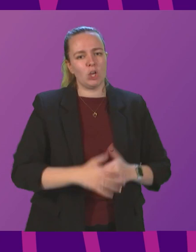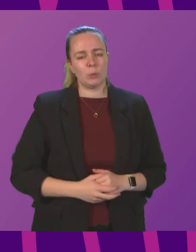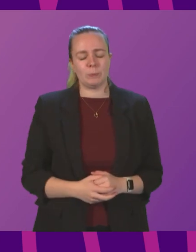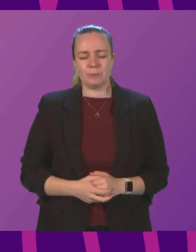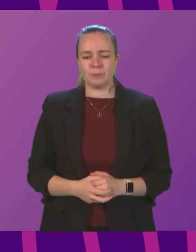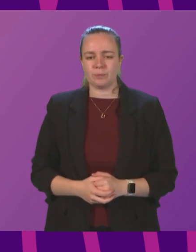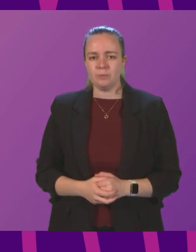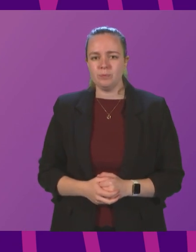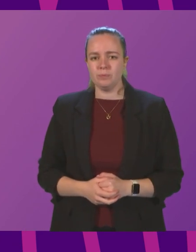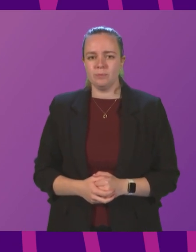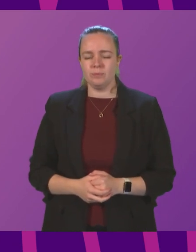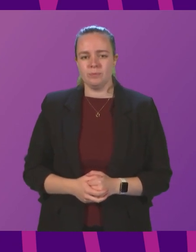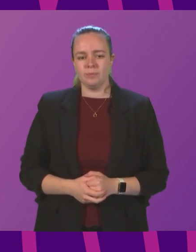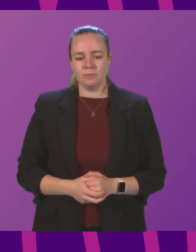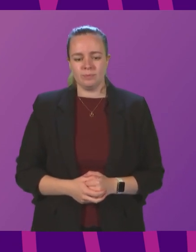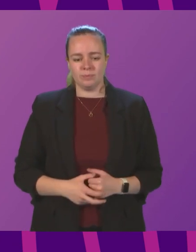Deputy First Minister.